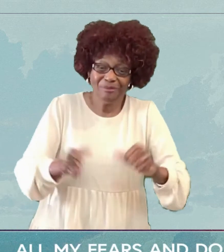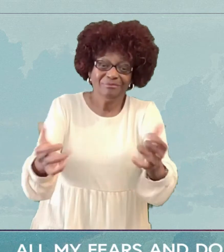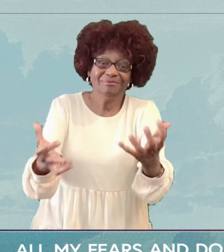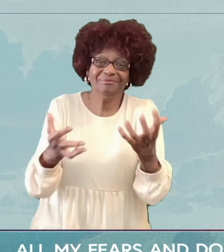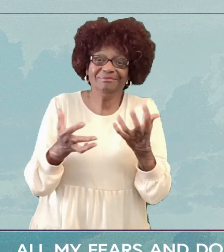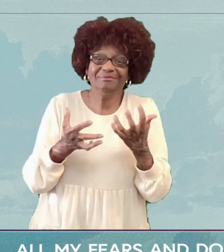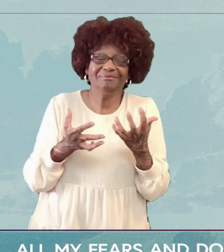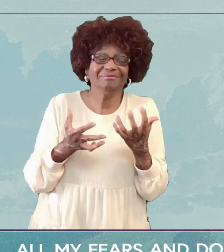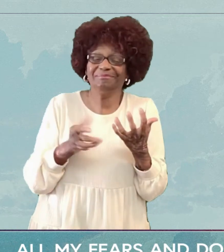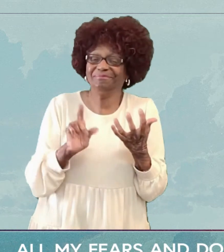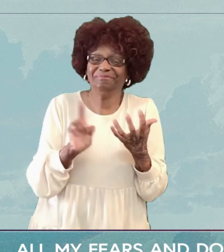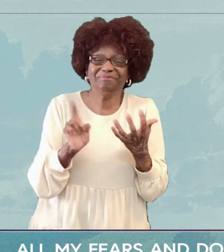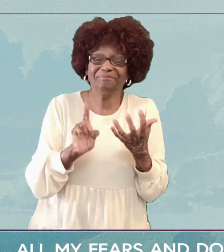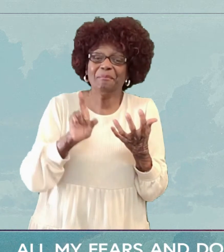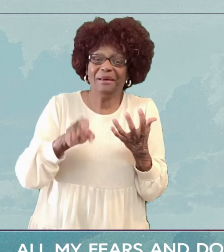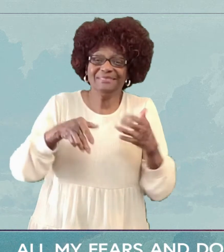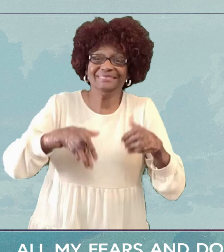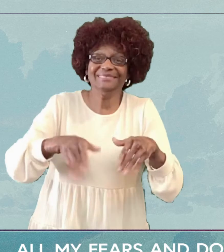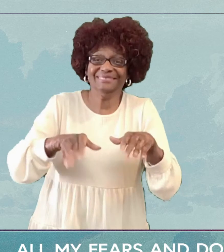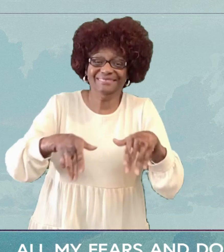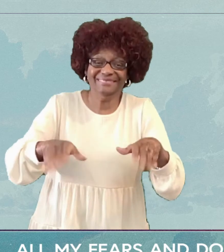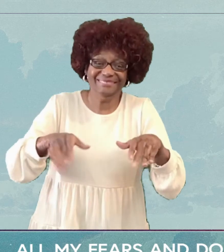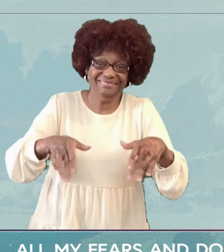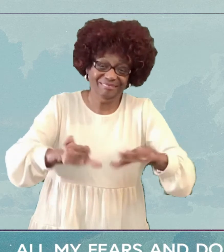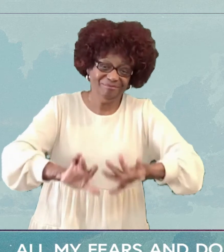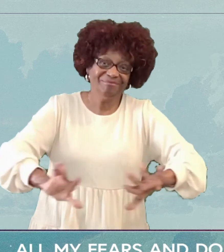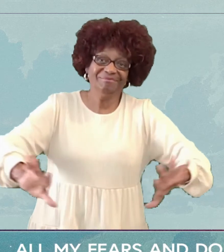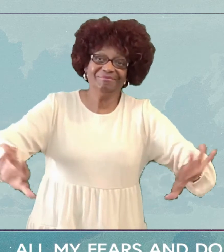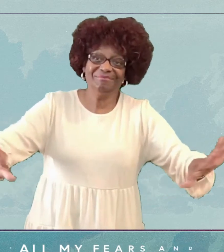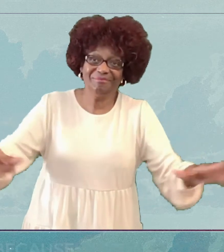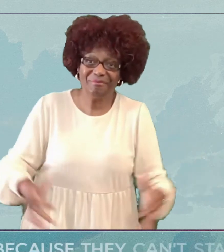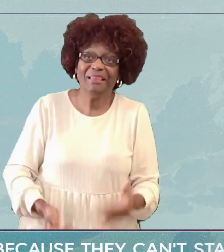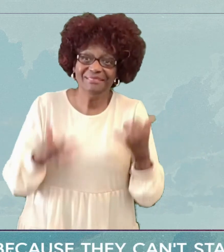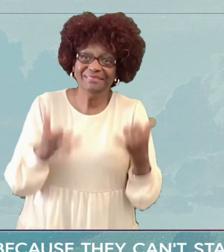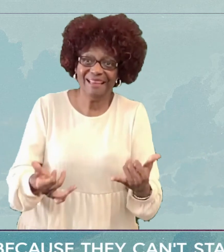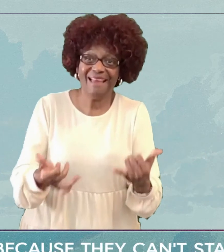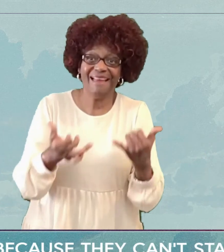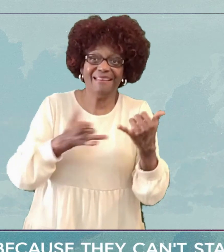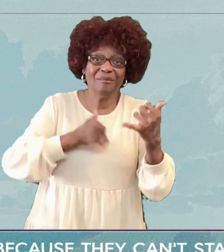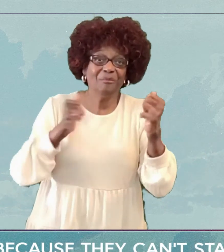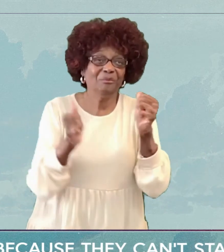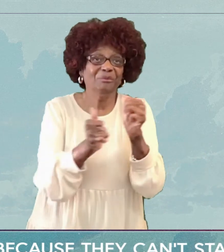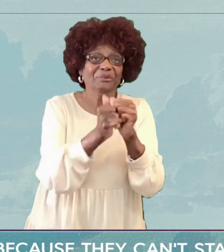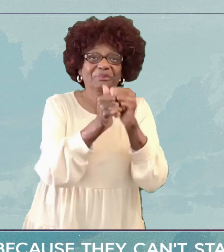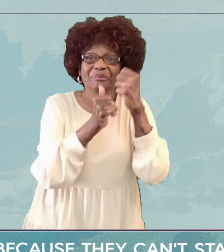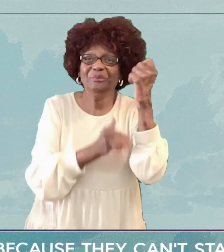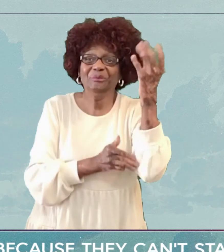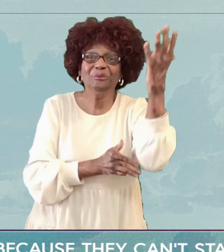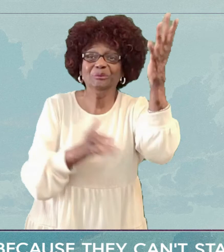my fears and doubts They can all come true Because they can't stay long,